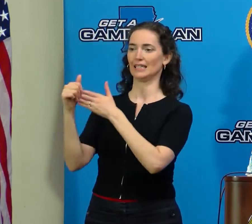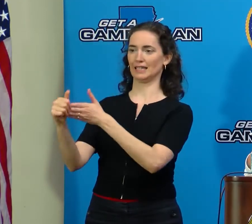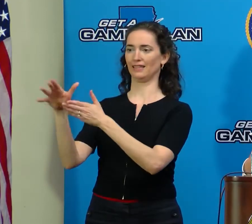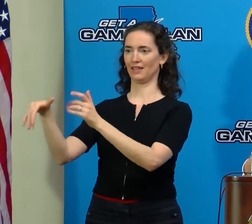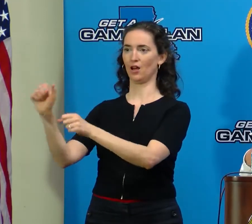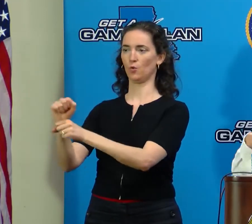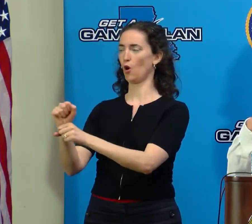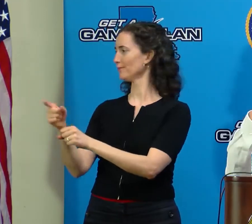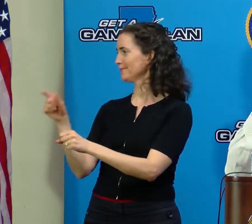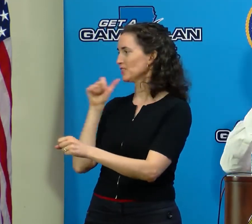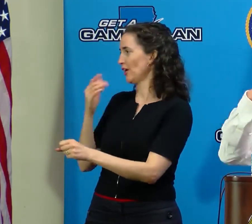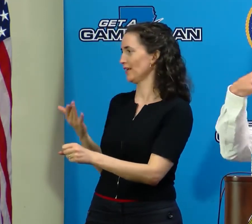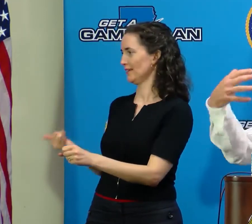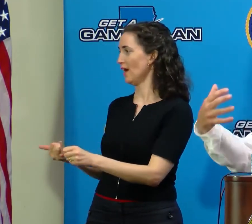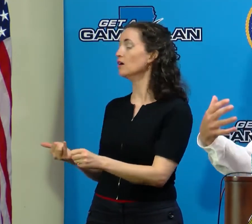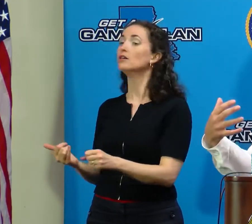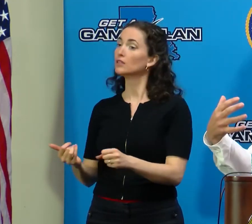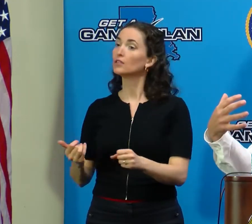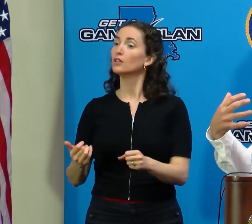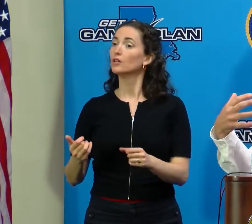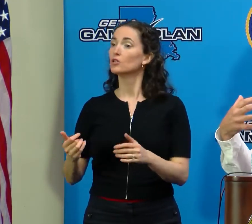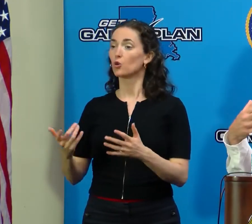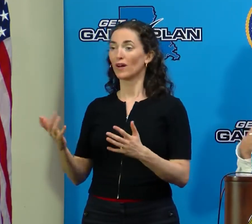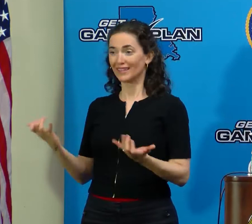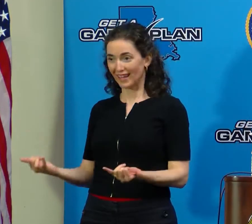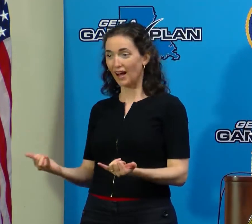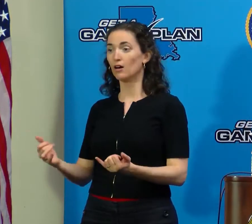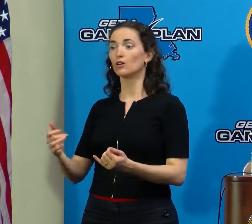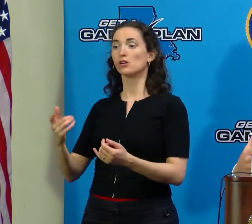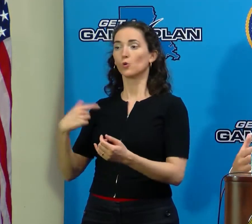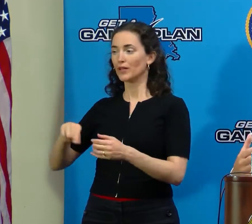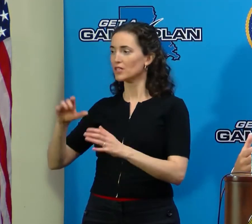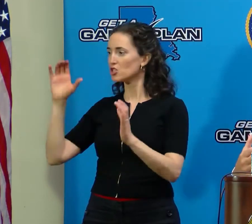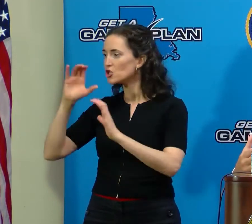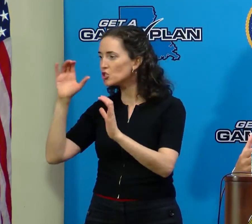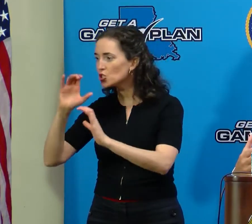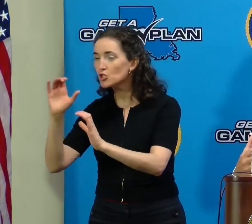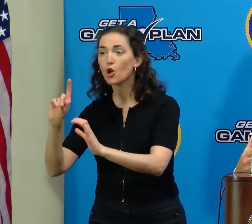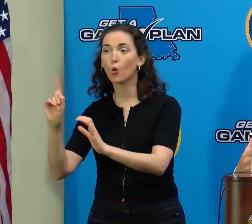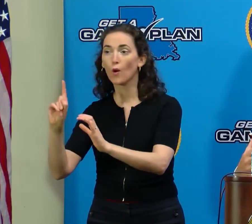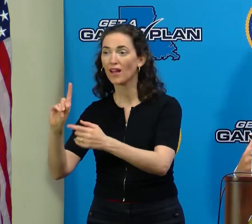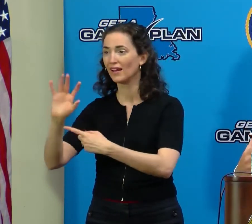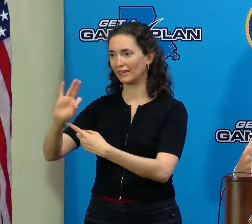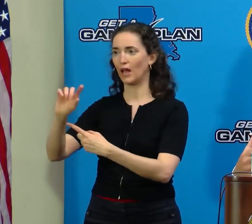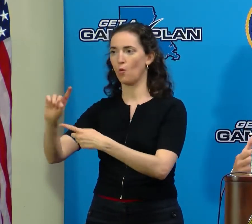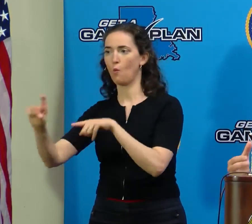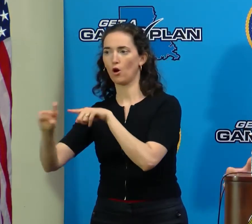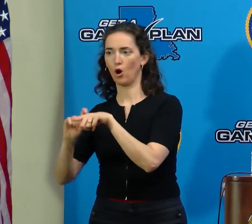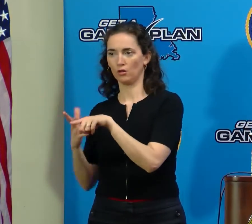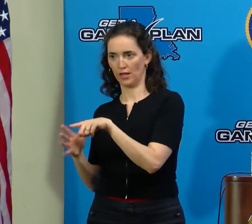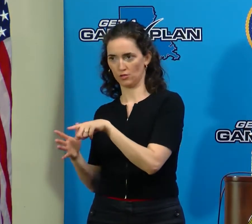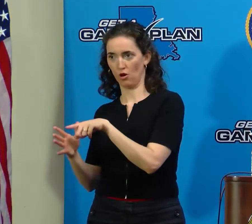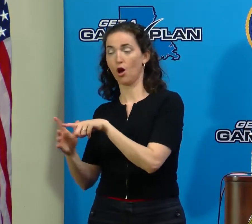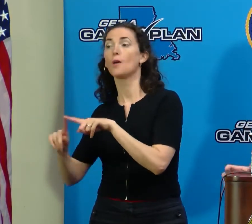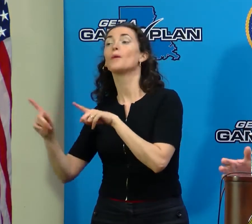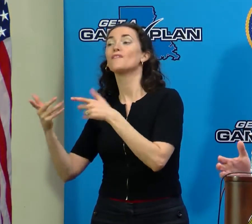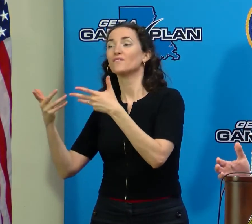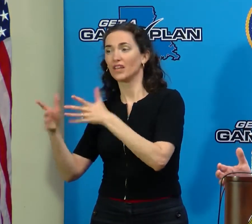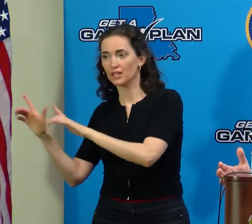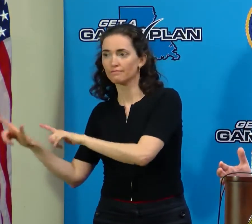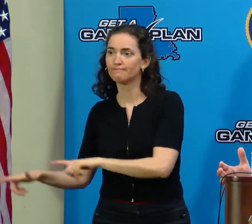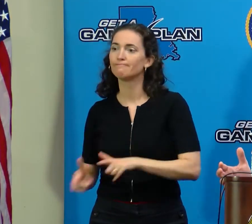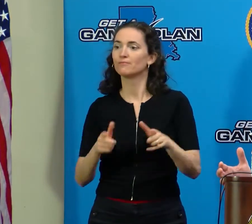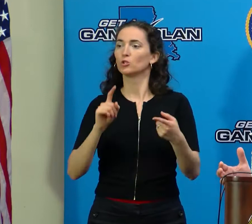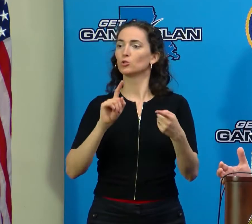what we're doing now. We're going to have to transition into that grid search that I just mentioned. And because we have so many